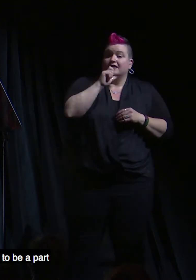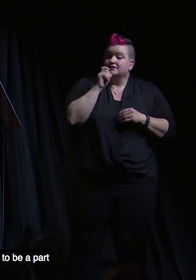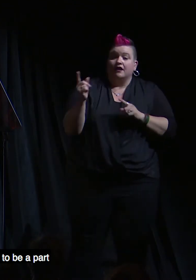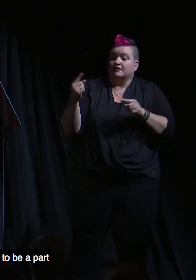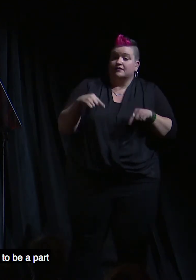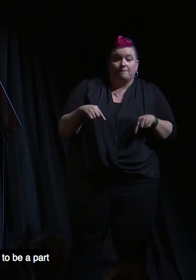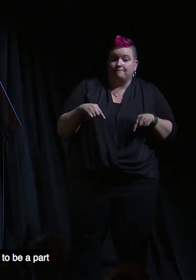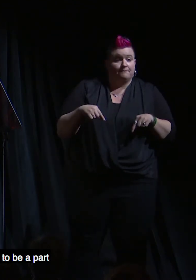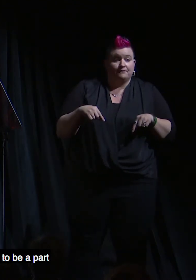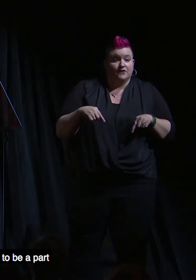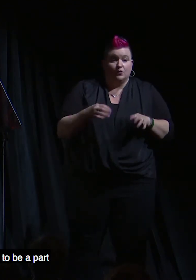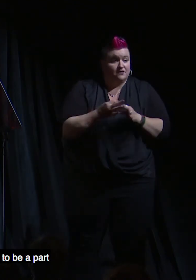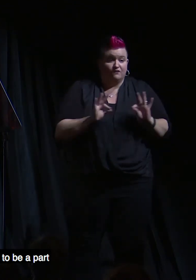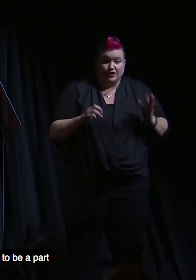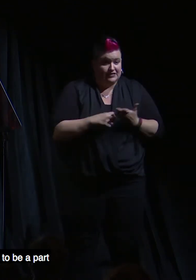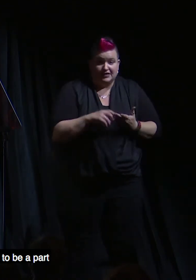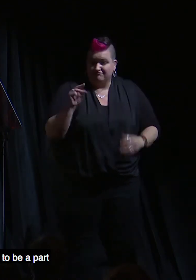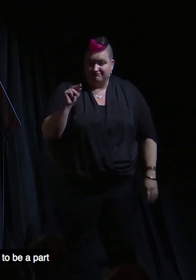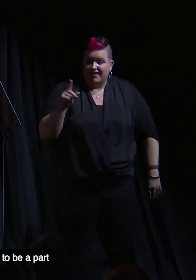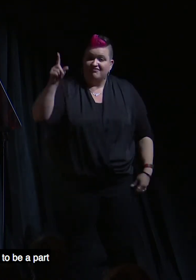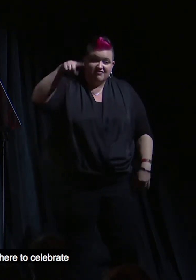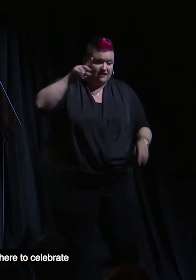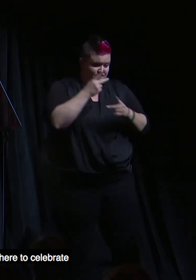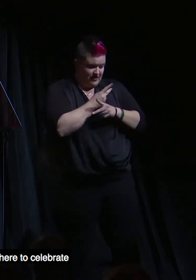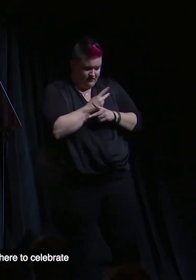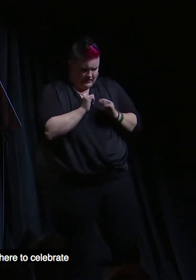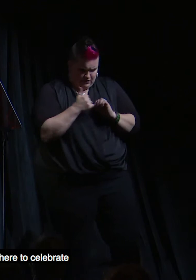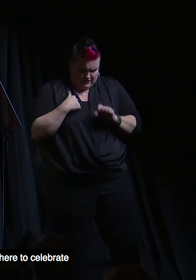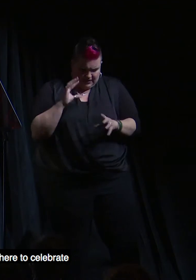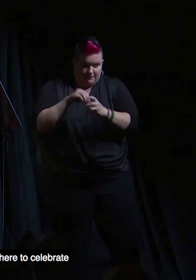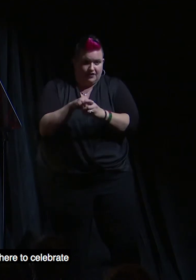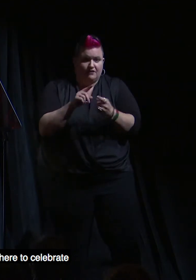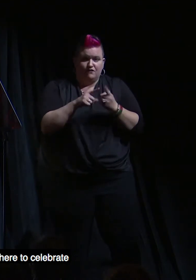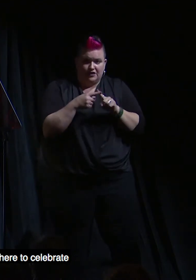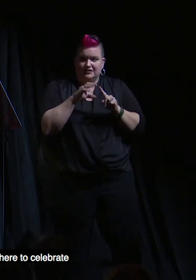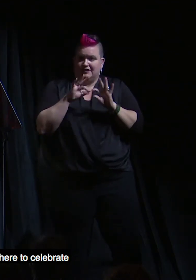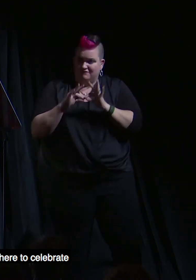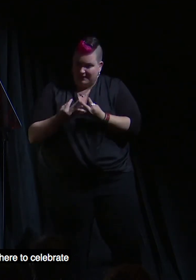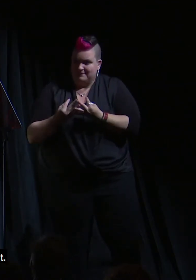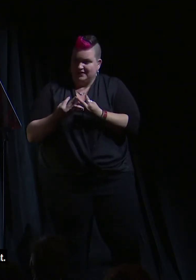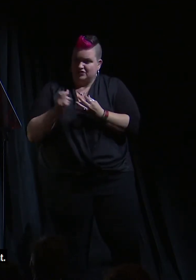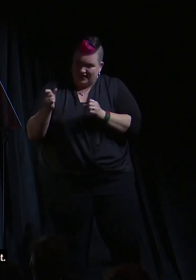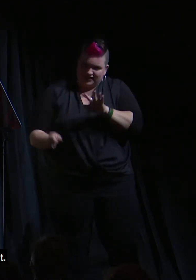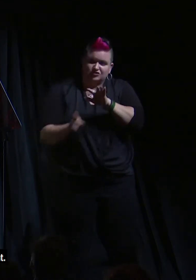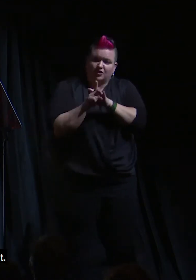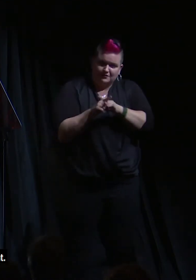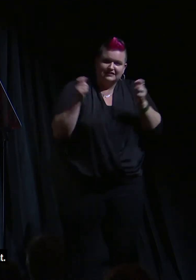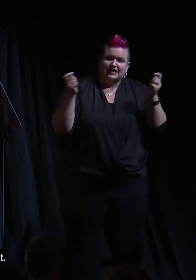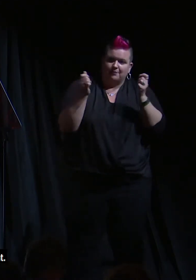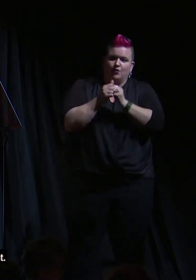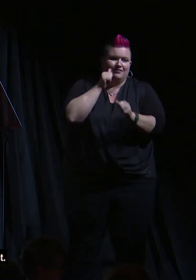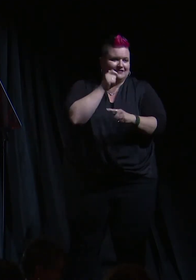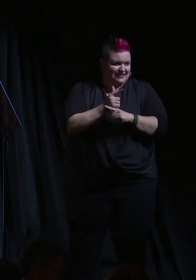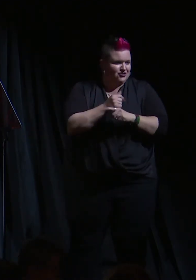on a comp ticket, but figured out how to be a part of the friends and family so they could be here to celebrate with their